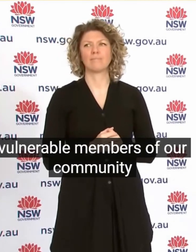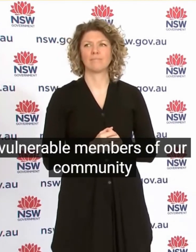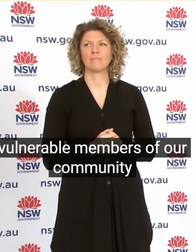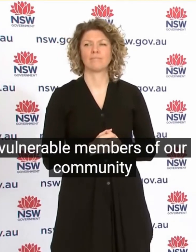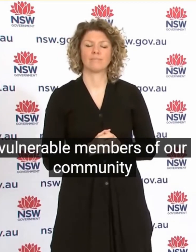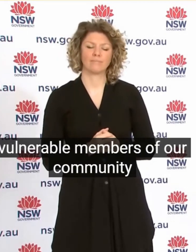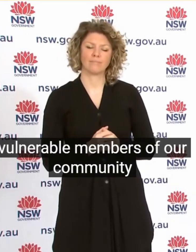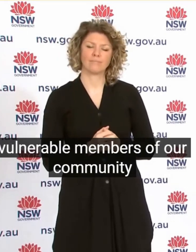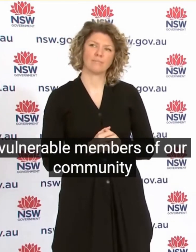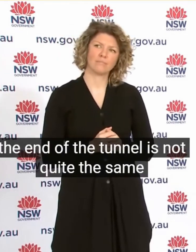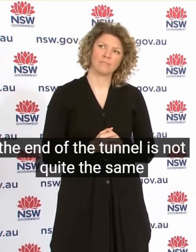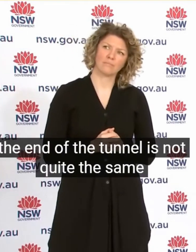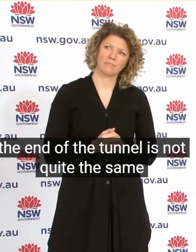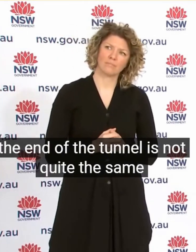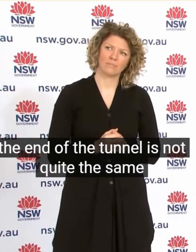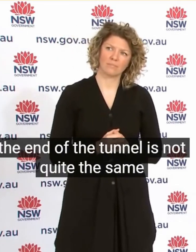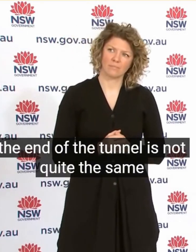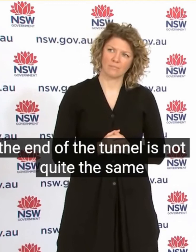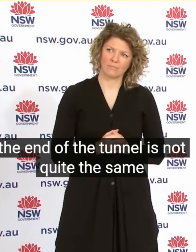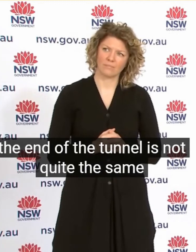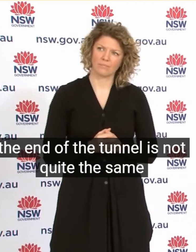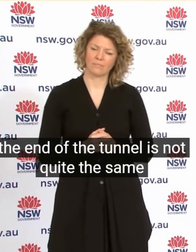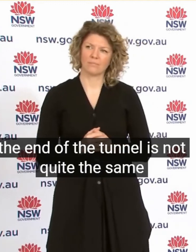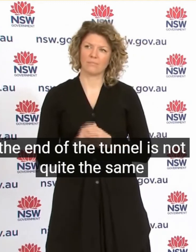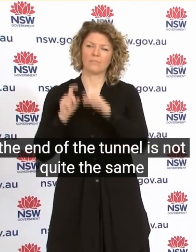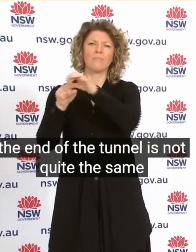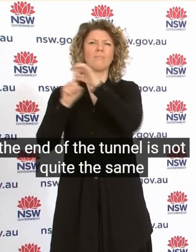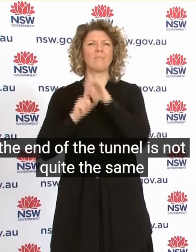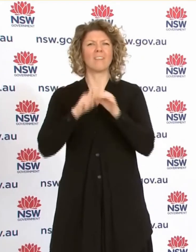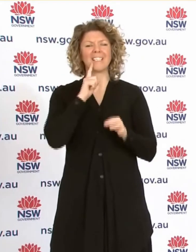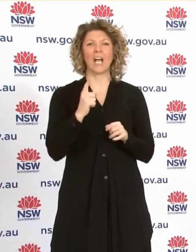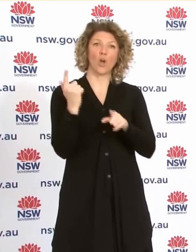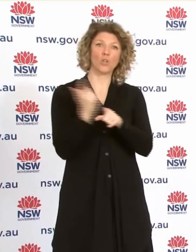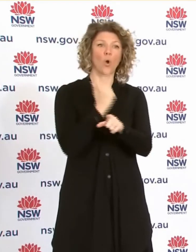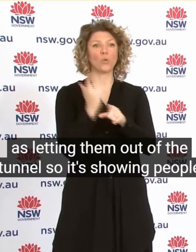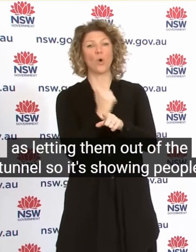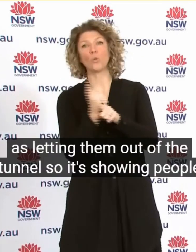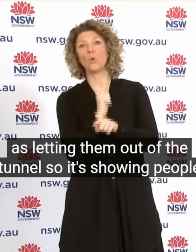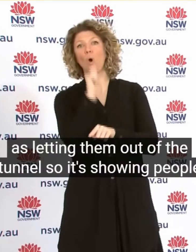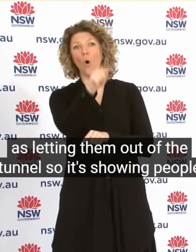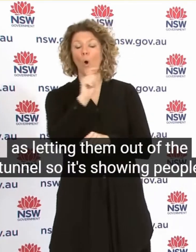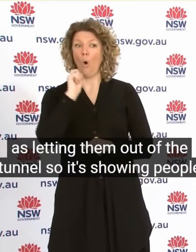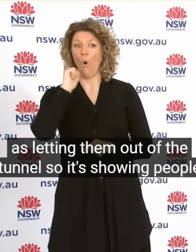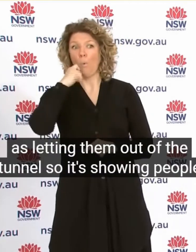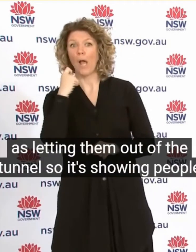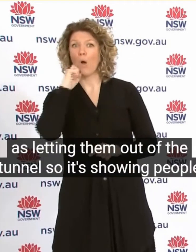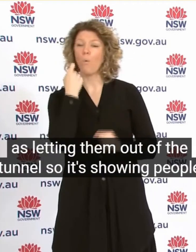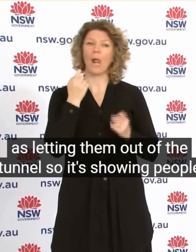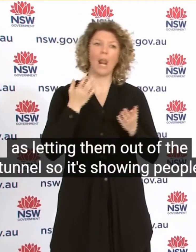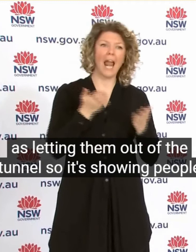Showing People The Light At The Tunnel Is Not Quite The Same As Letting Them Out The Tunnel So Showing People That We Will Get Freed